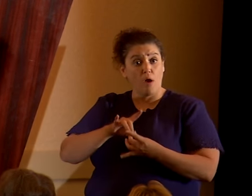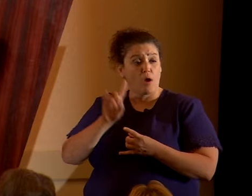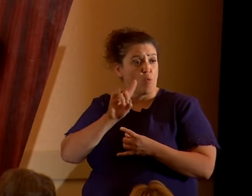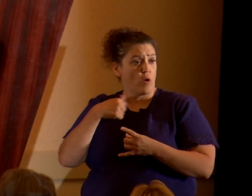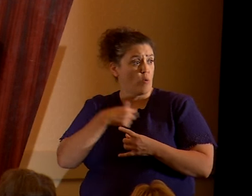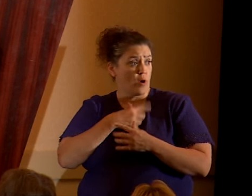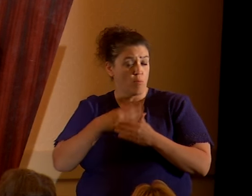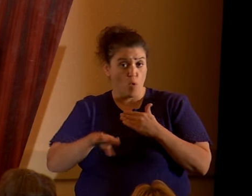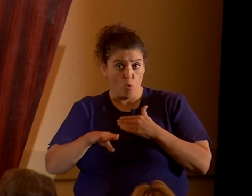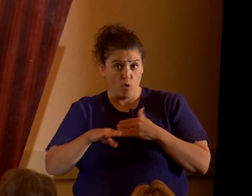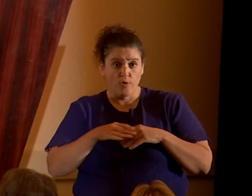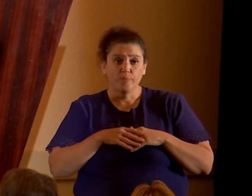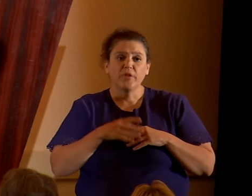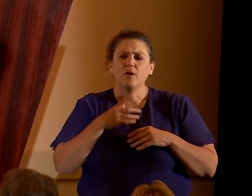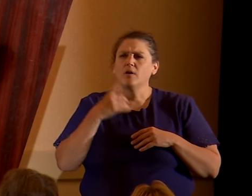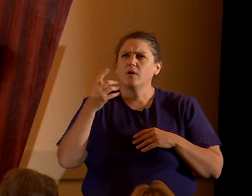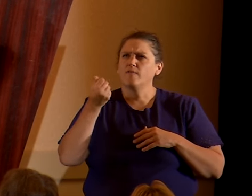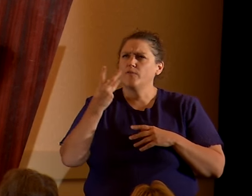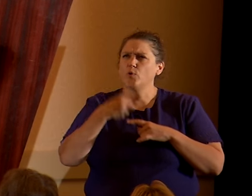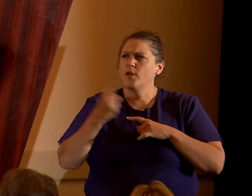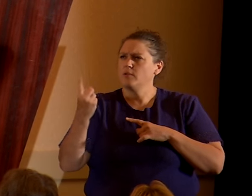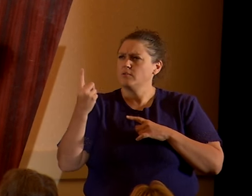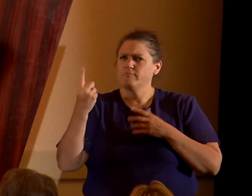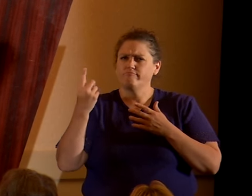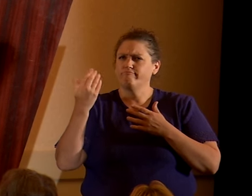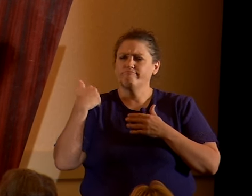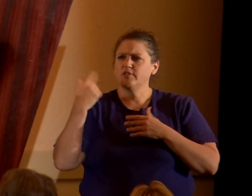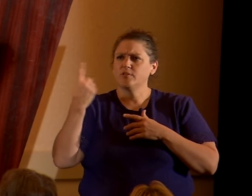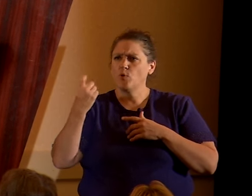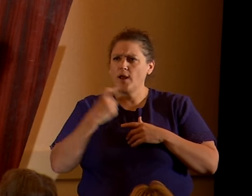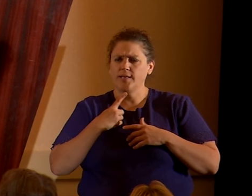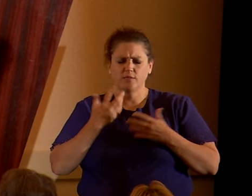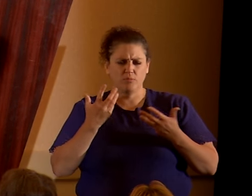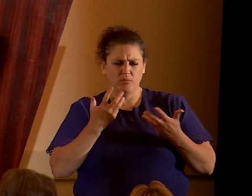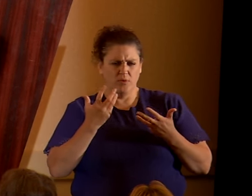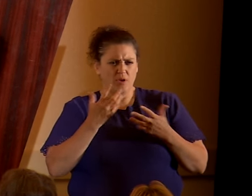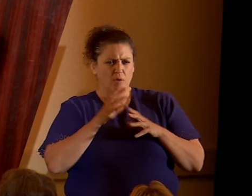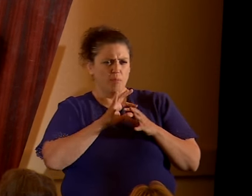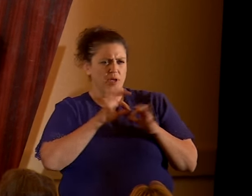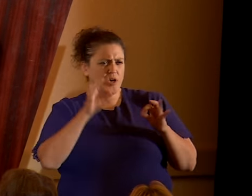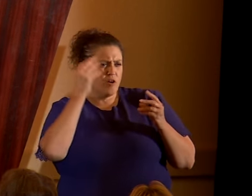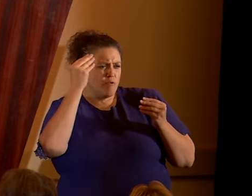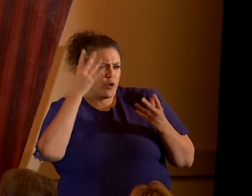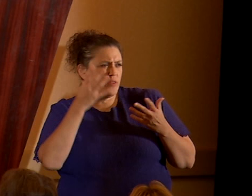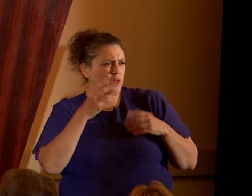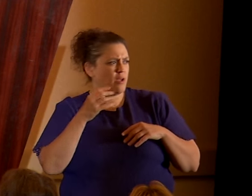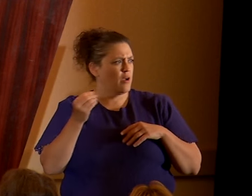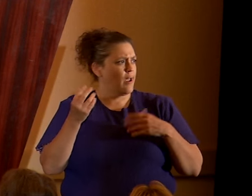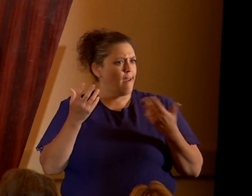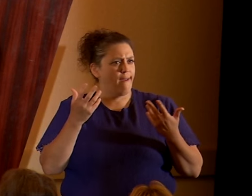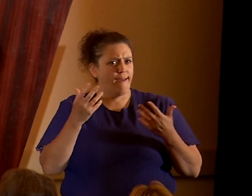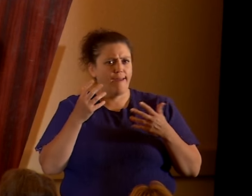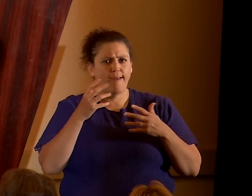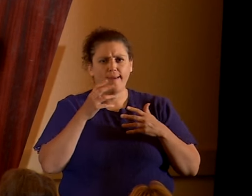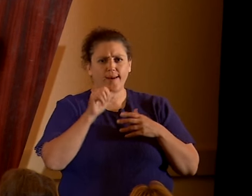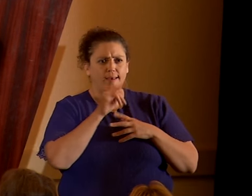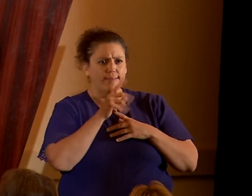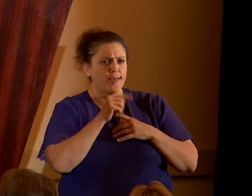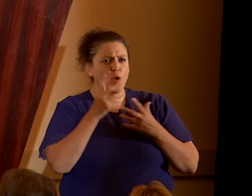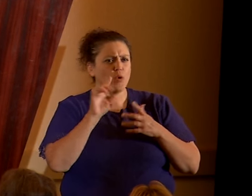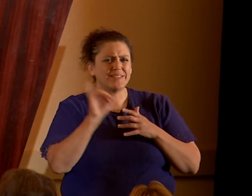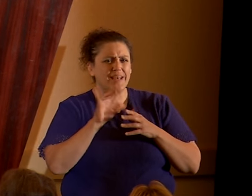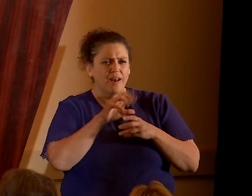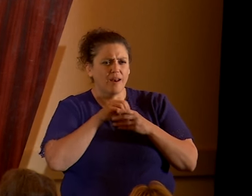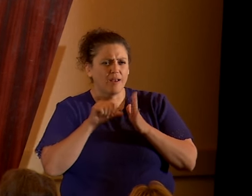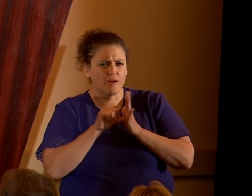asked a question just a few days ago. They said like, what's like being a free thinker or a secularist in Iraq or the Middle East? My answer is always,